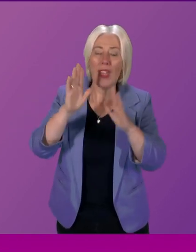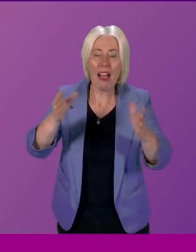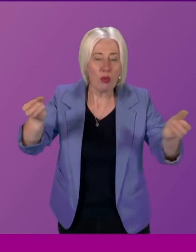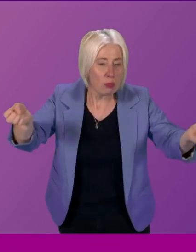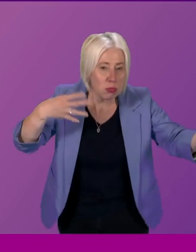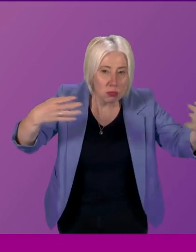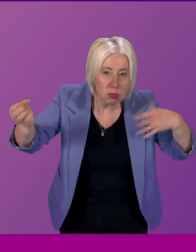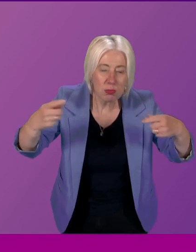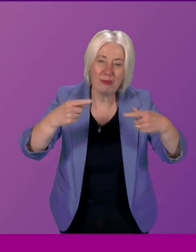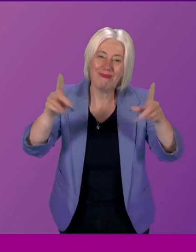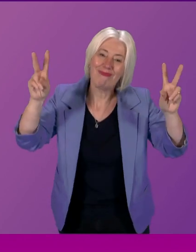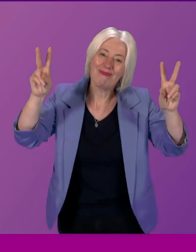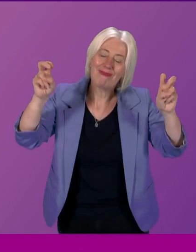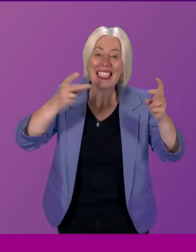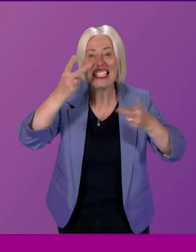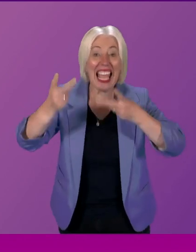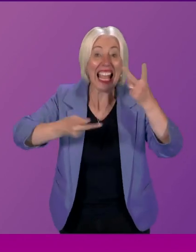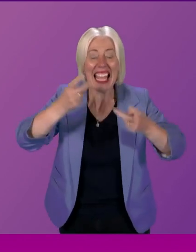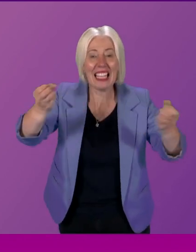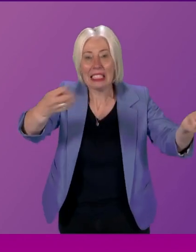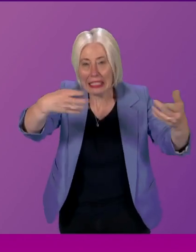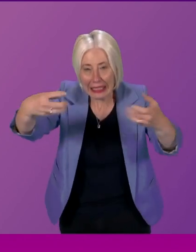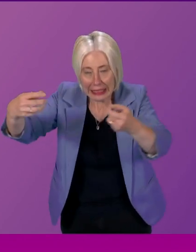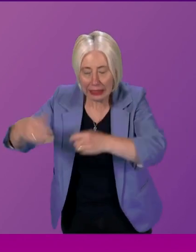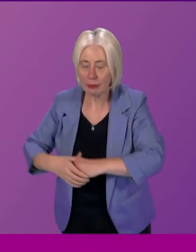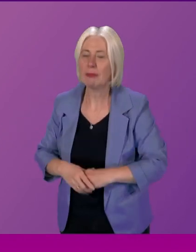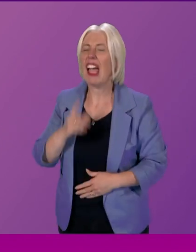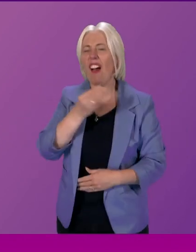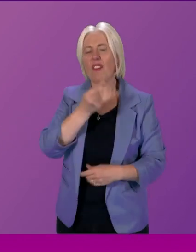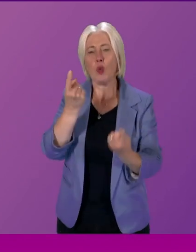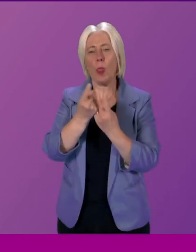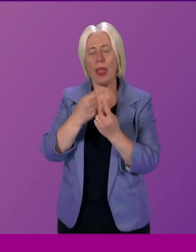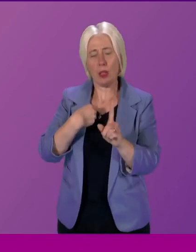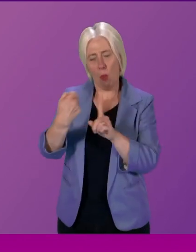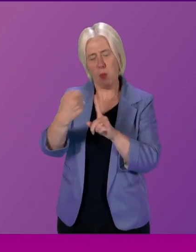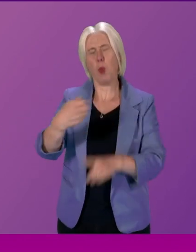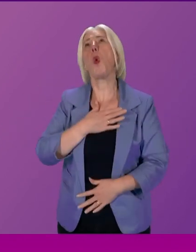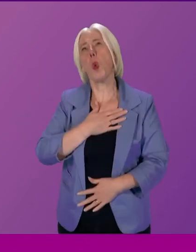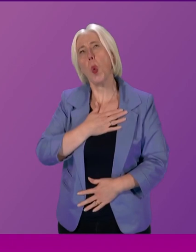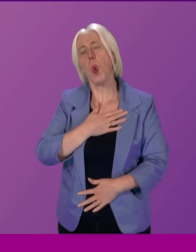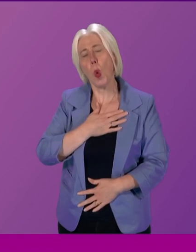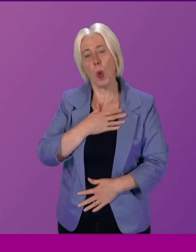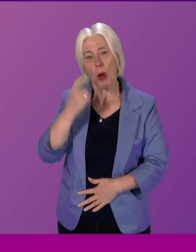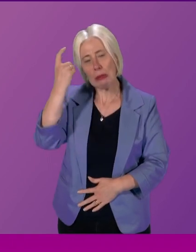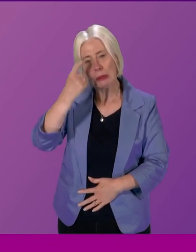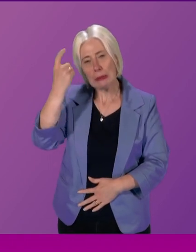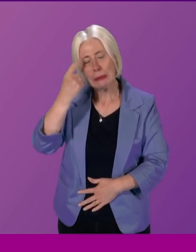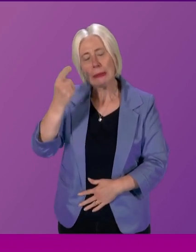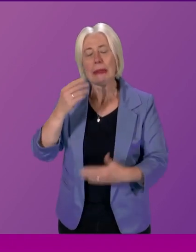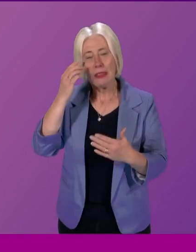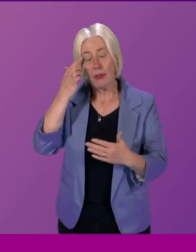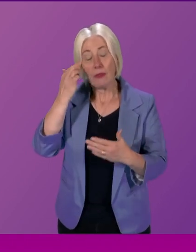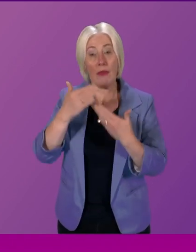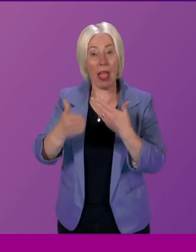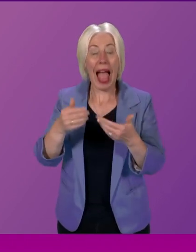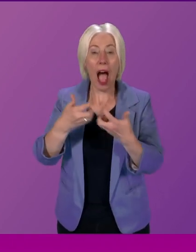all sing I'll make just a few comments that struck me firstly I propose to consider further some of the barriers